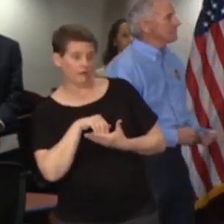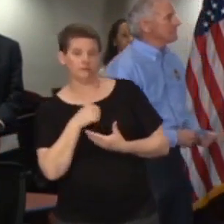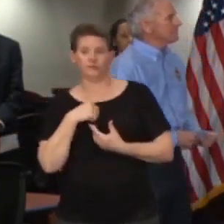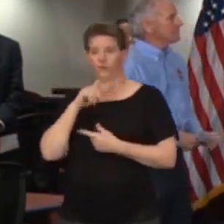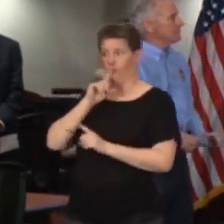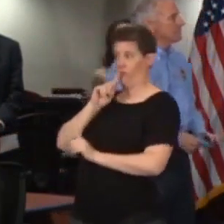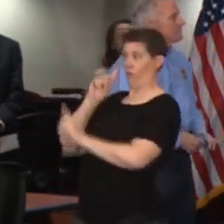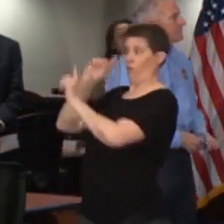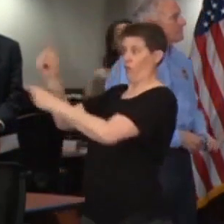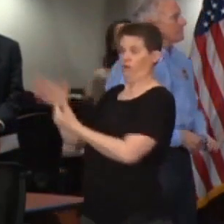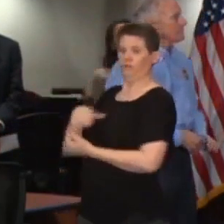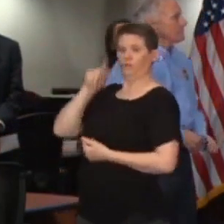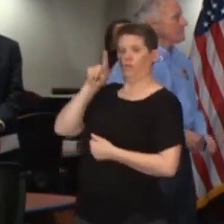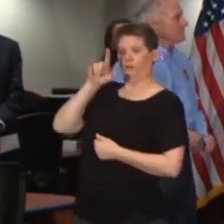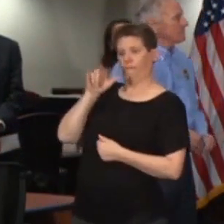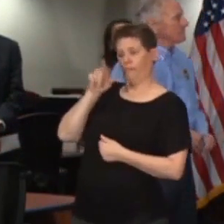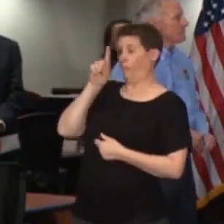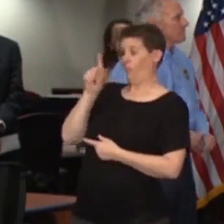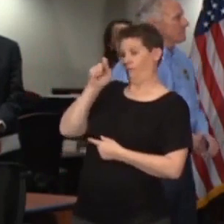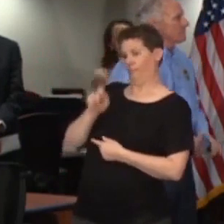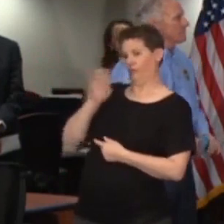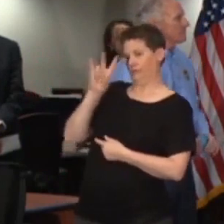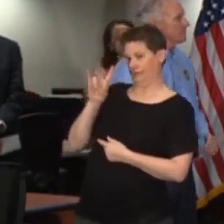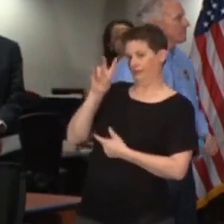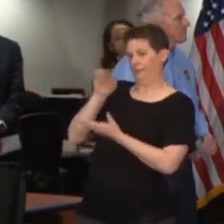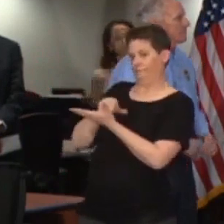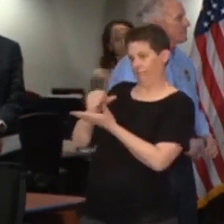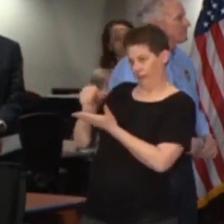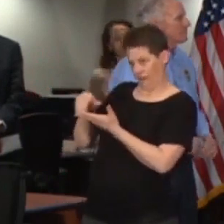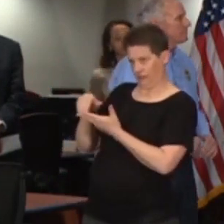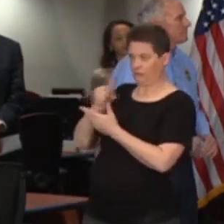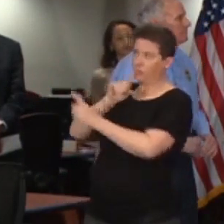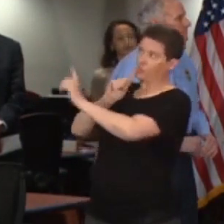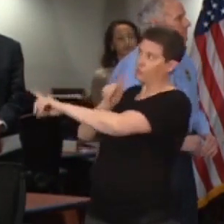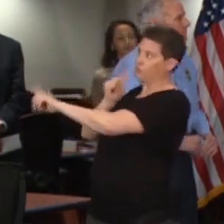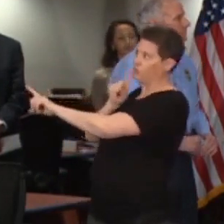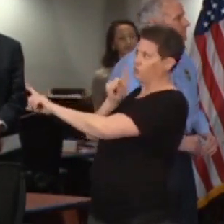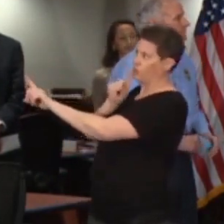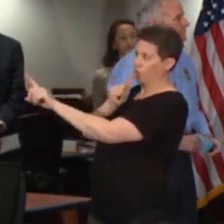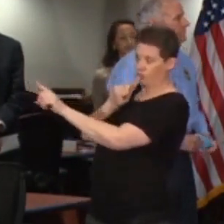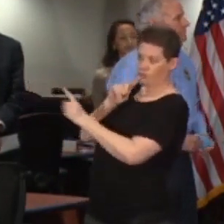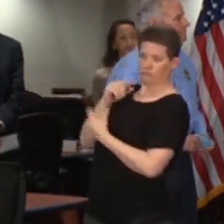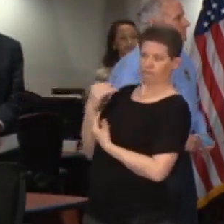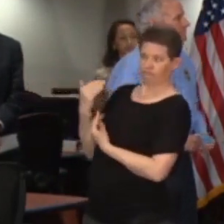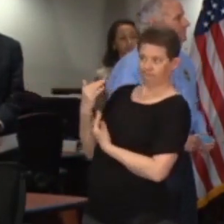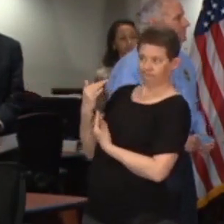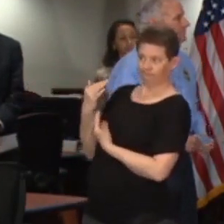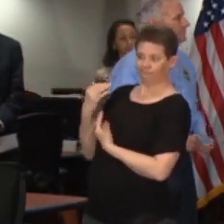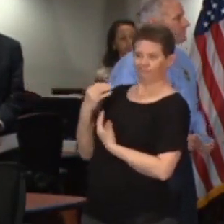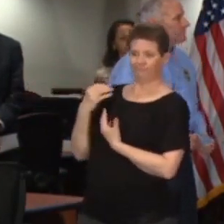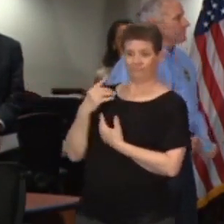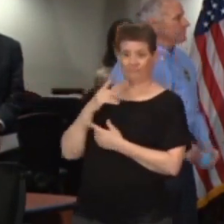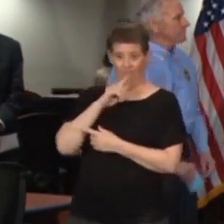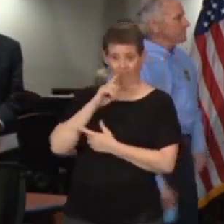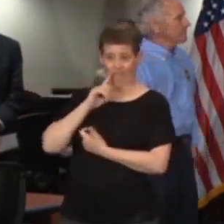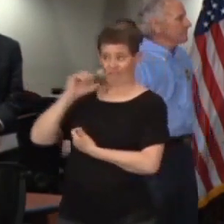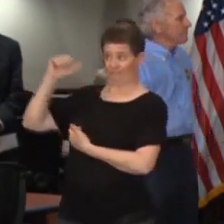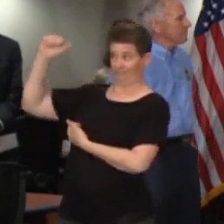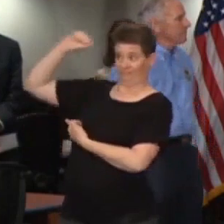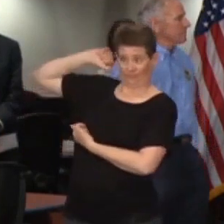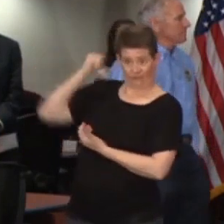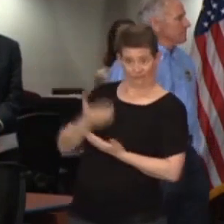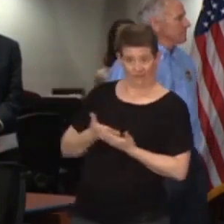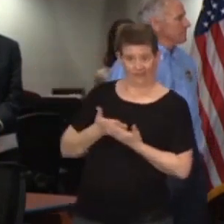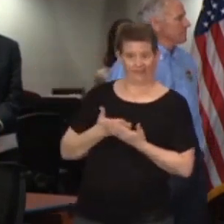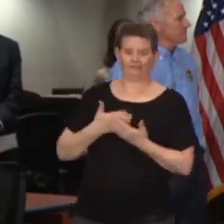almost 1.7 million of those masks through various sources. And then so far we've had a relatively small delivery of